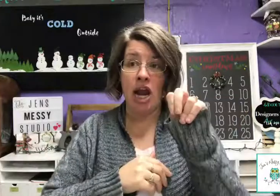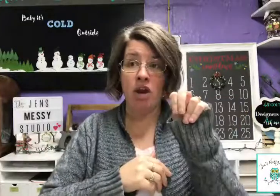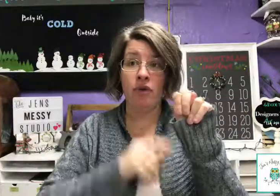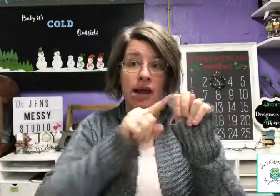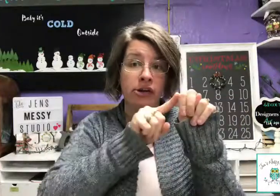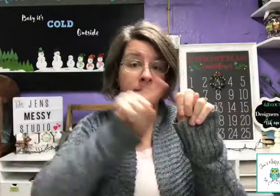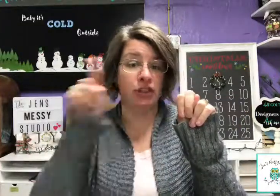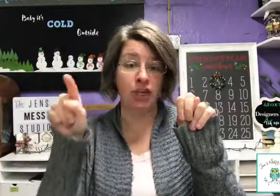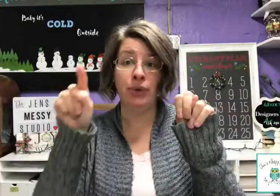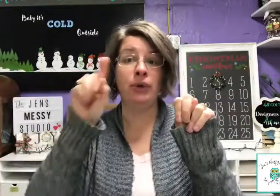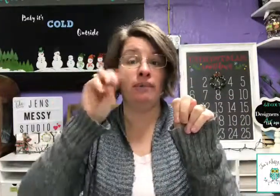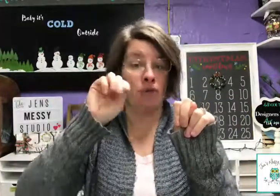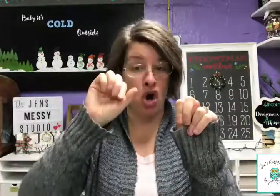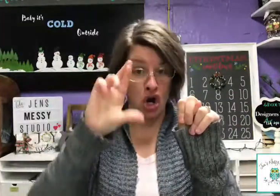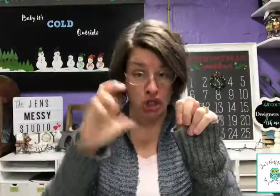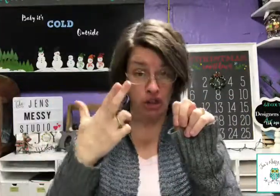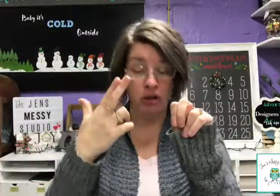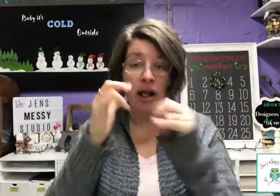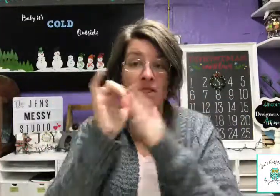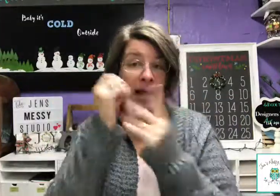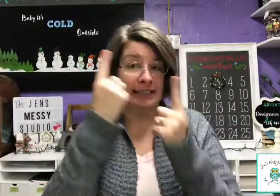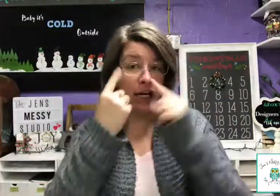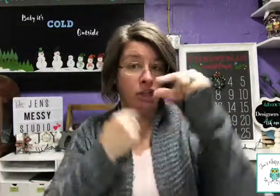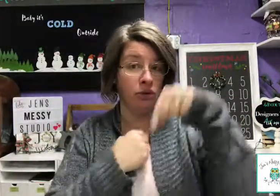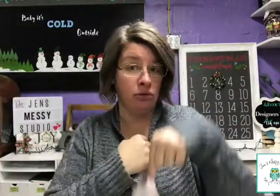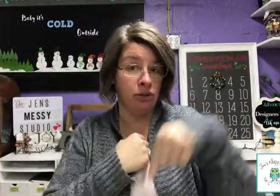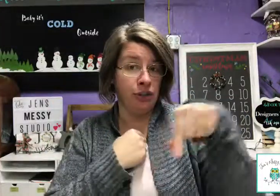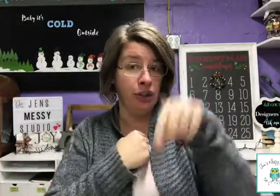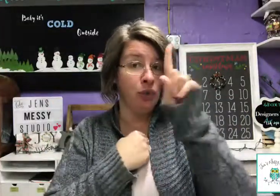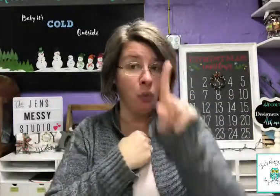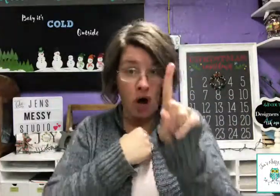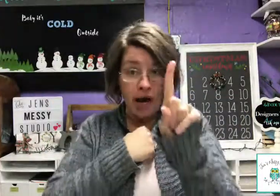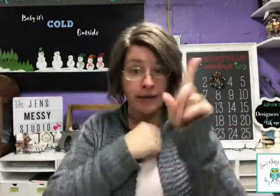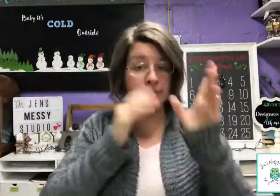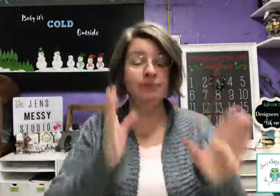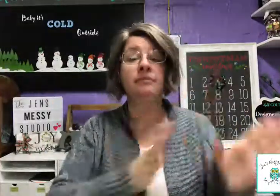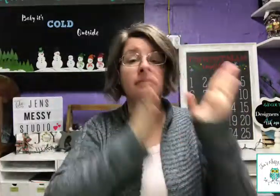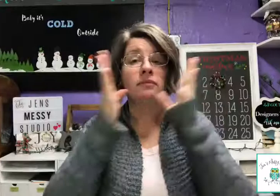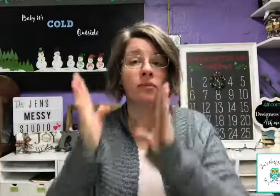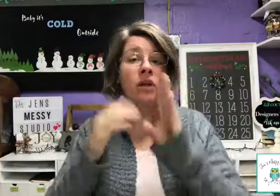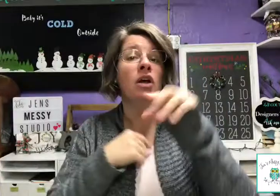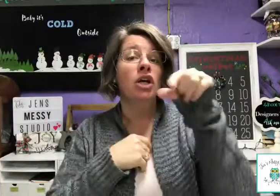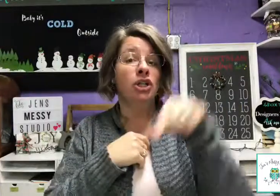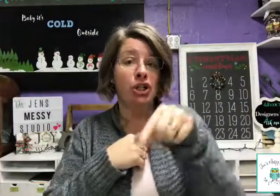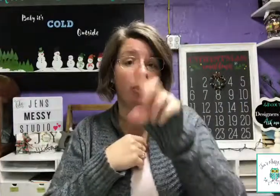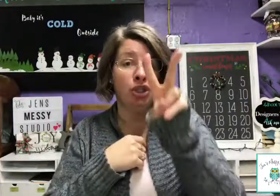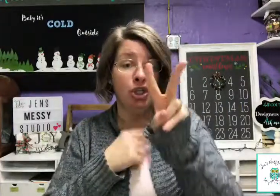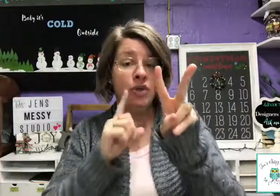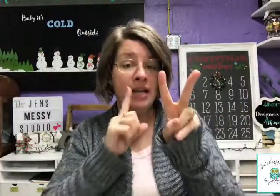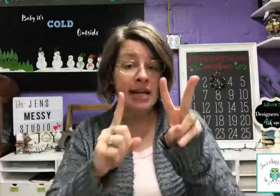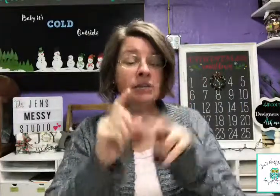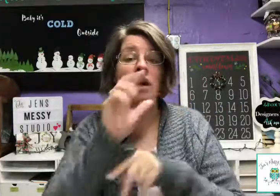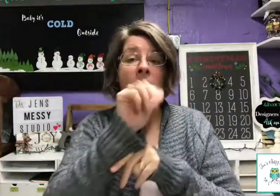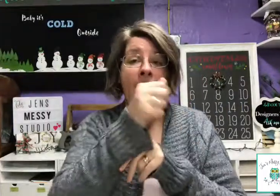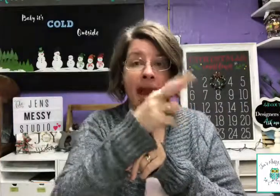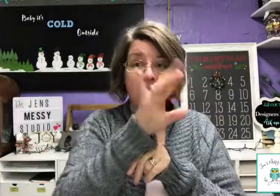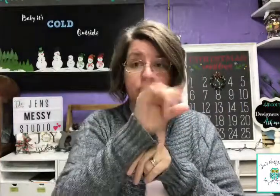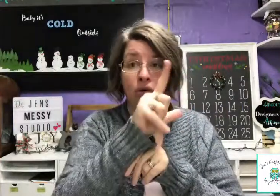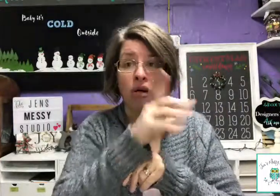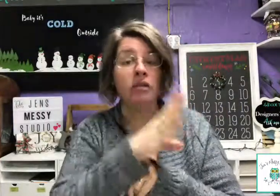it's generated to one, that this is E1, TT is 812,